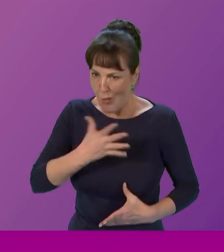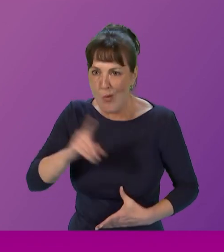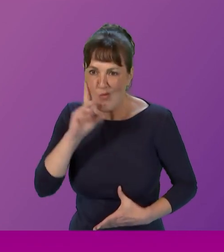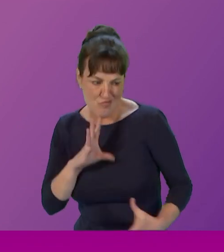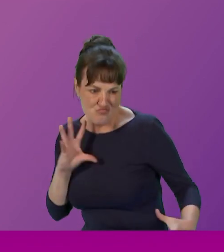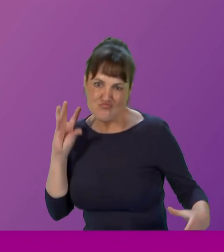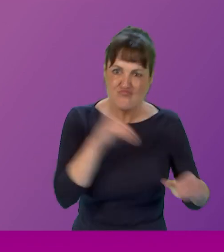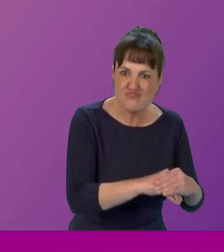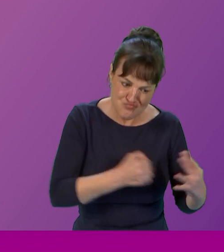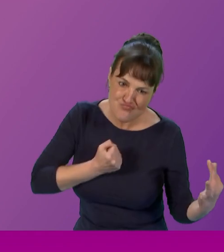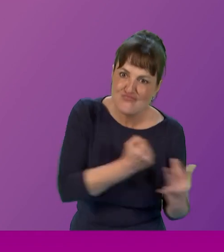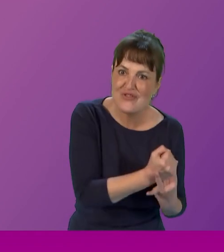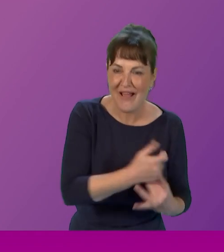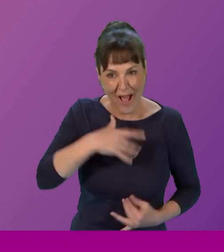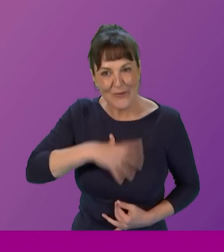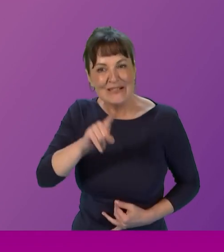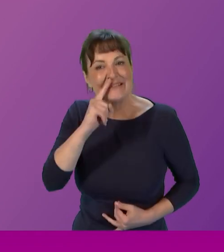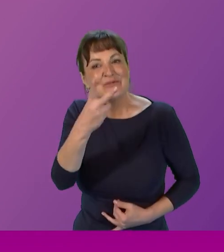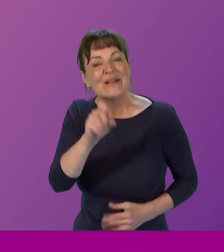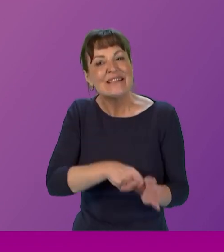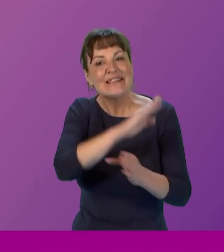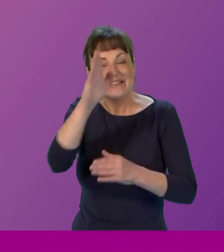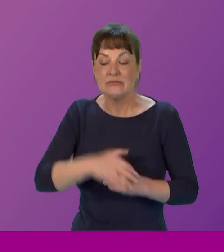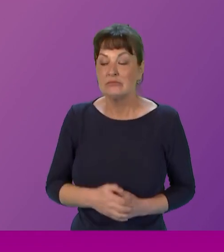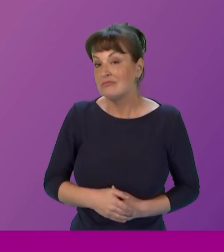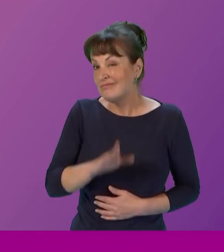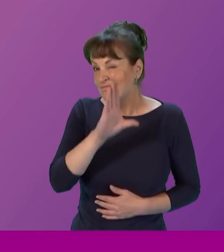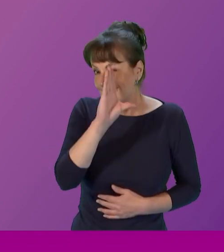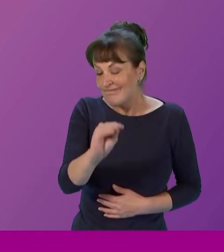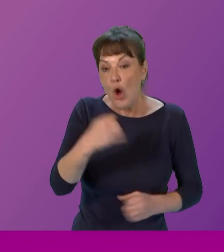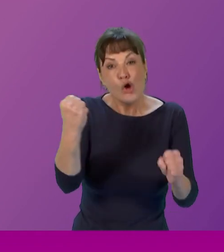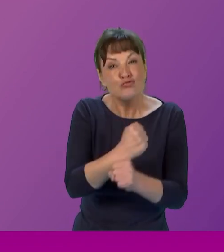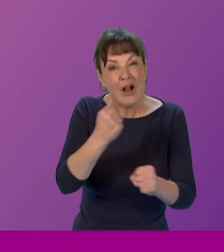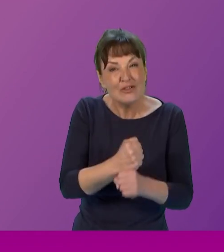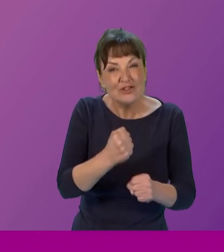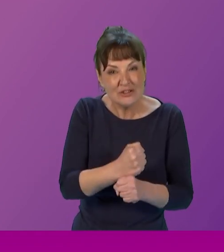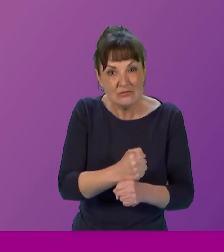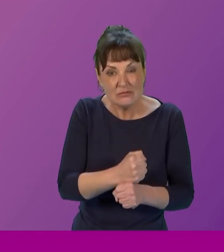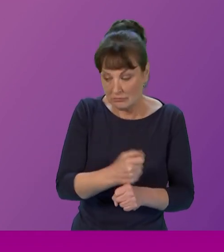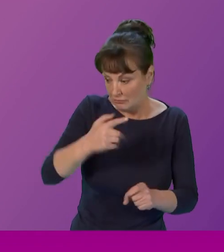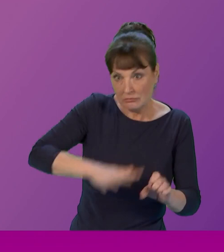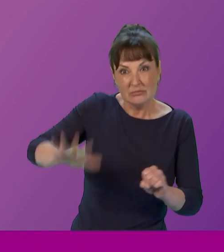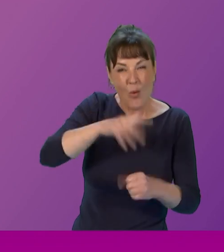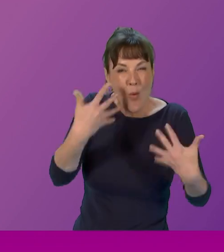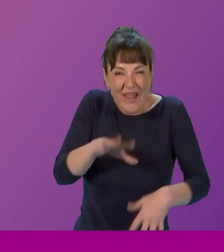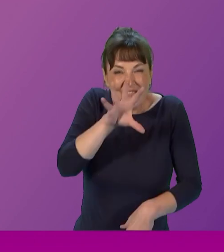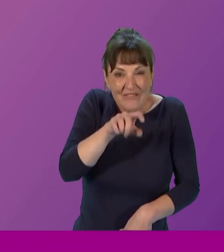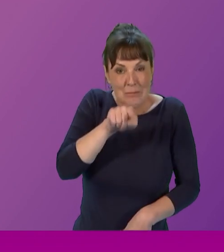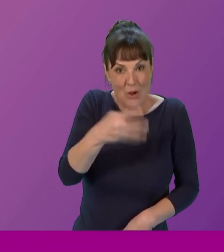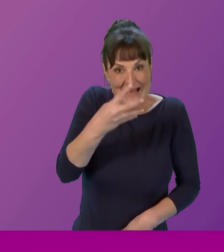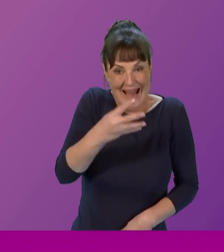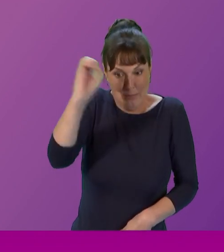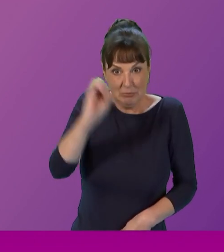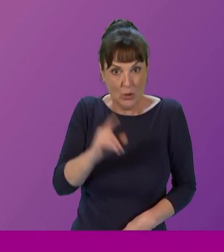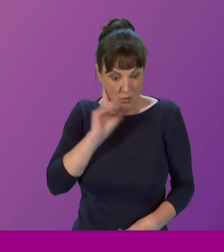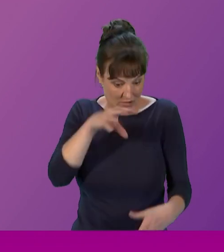Scotland's labour market annual population survey percentage of women in construction was only 15.9% only 27